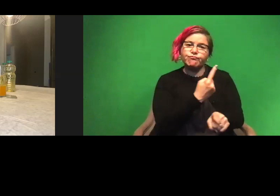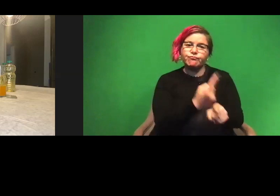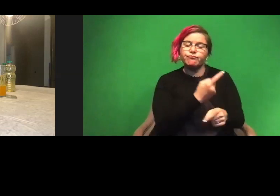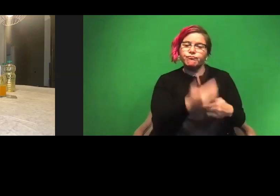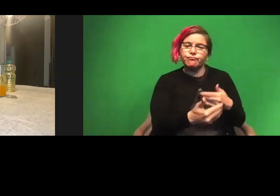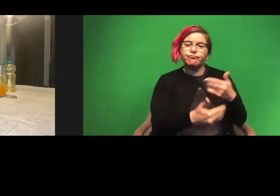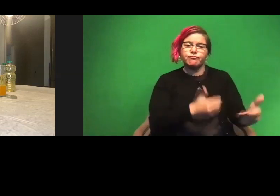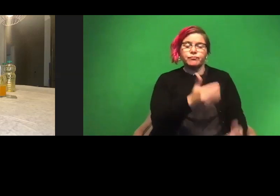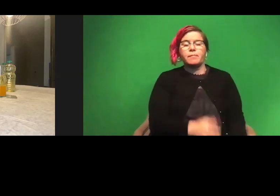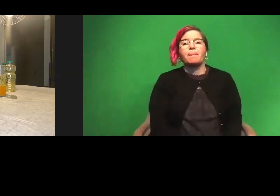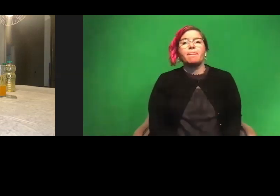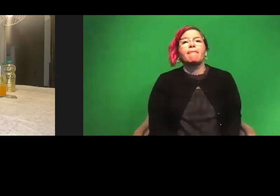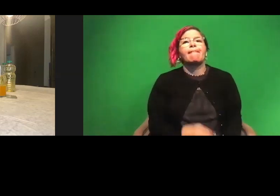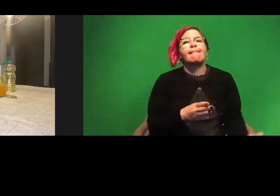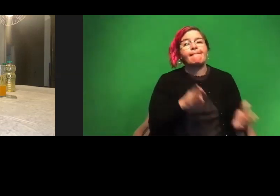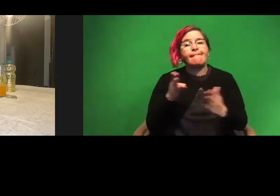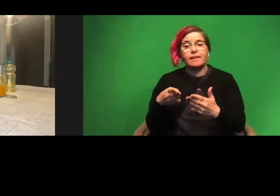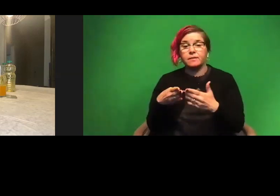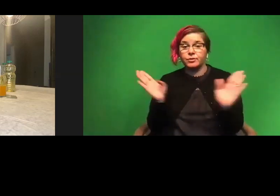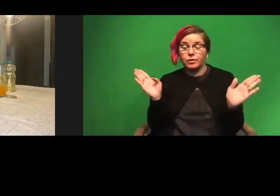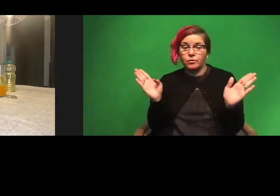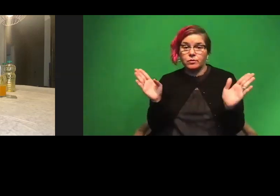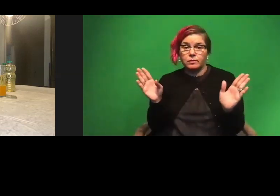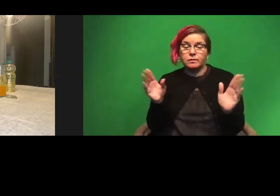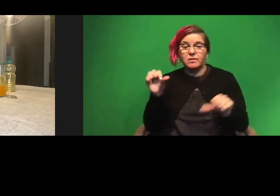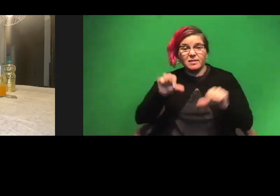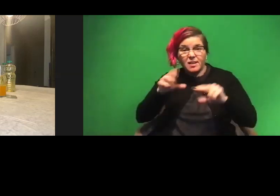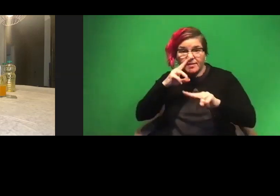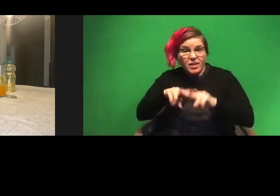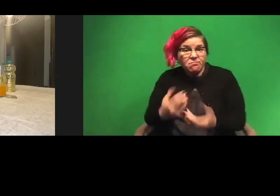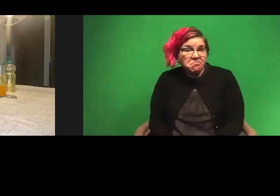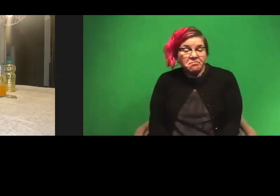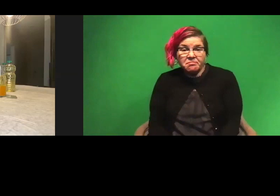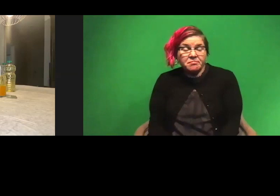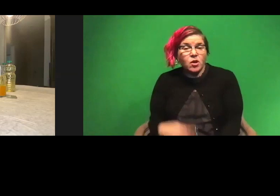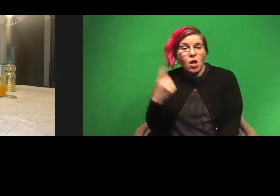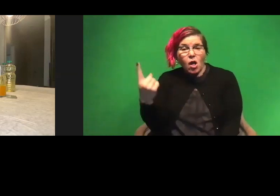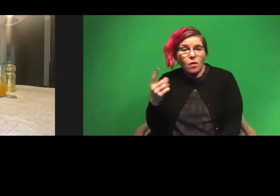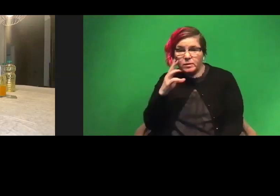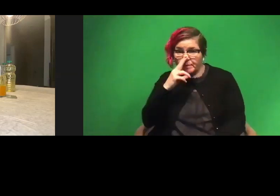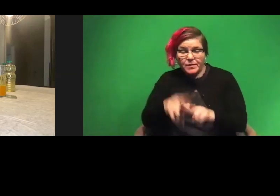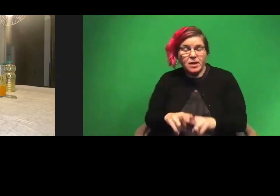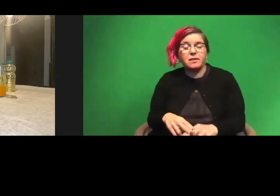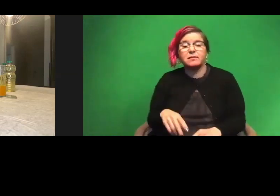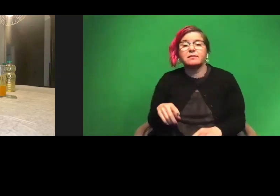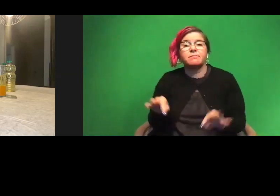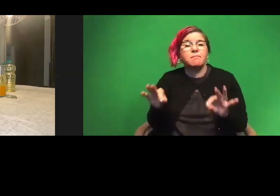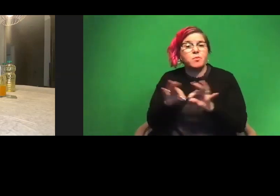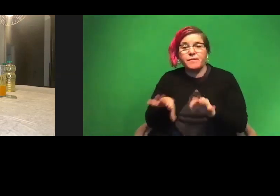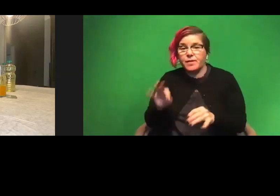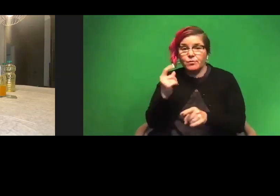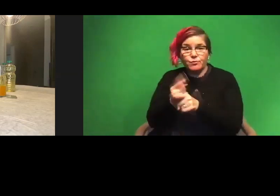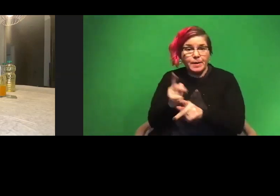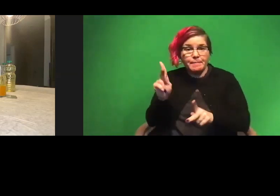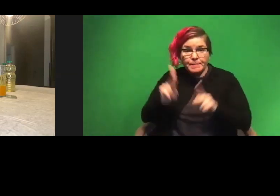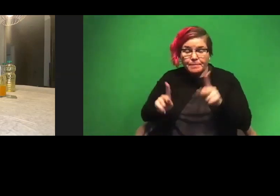Um, and as far as just in general, science is fun. Uh, it's always going to be fun. You just have to find the right people or the right,